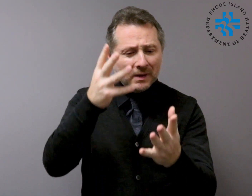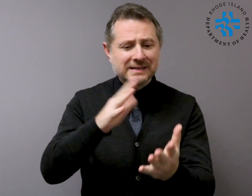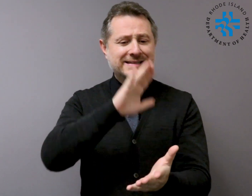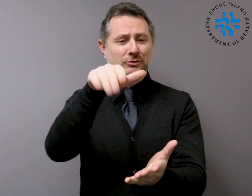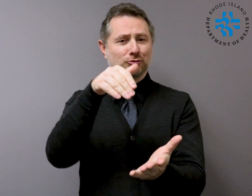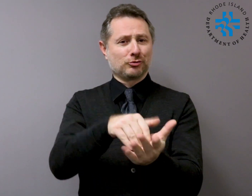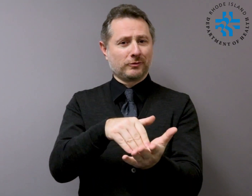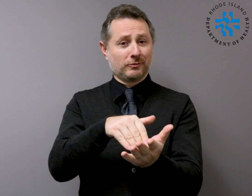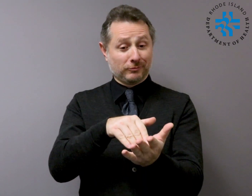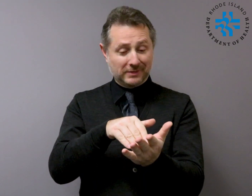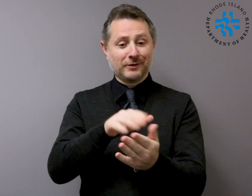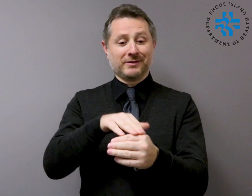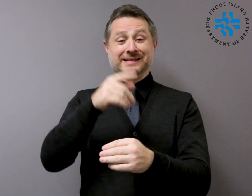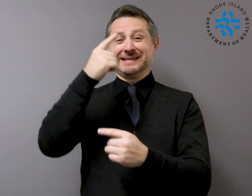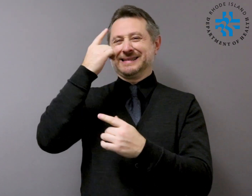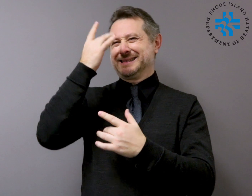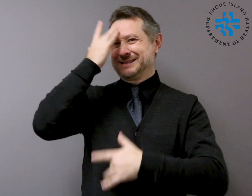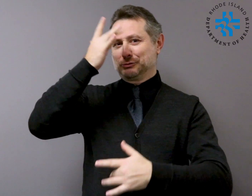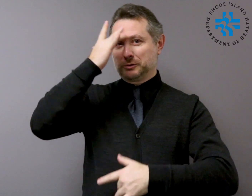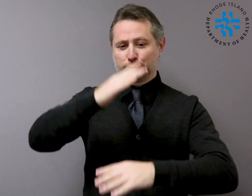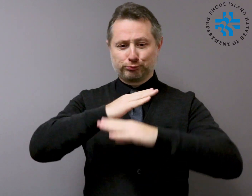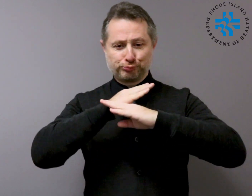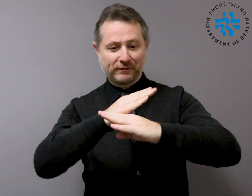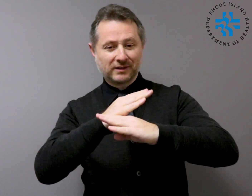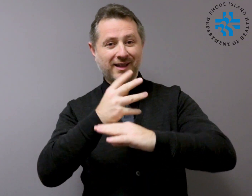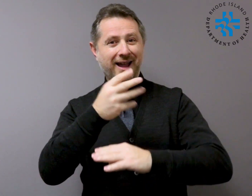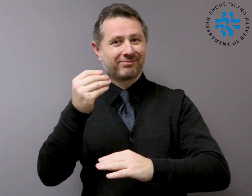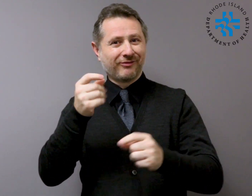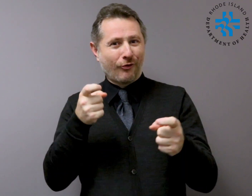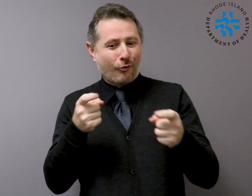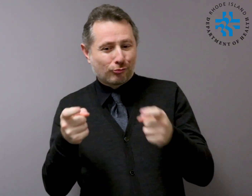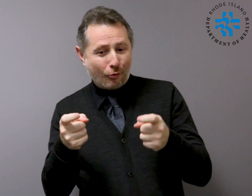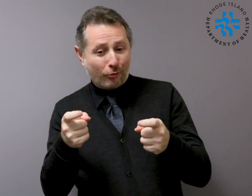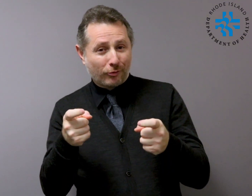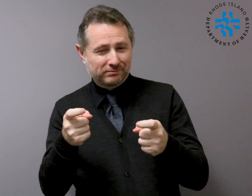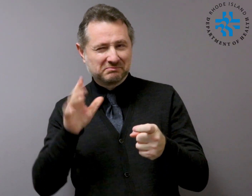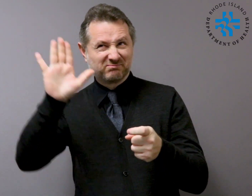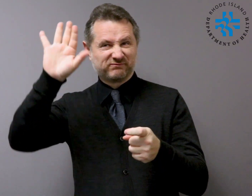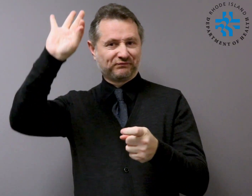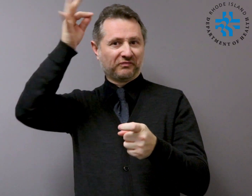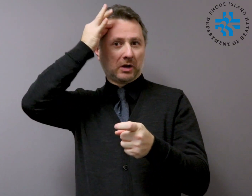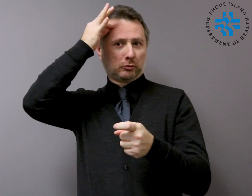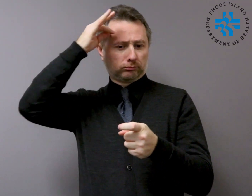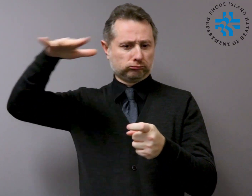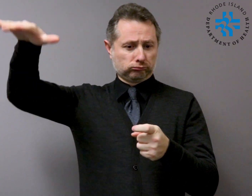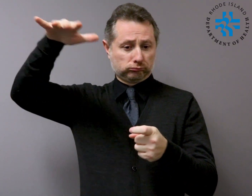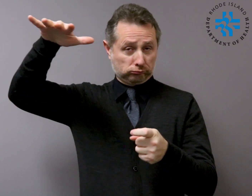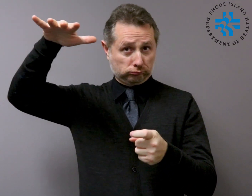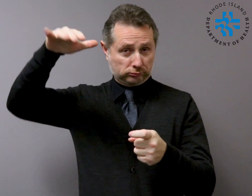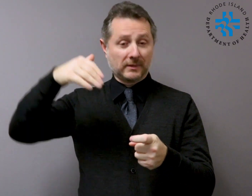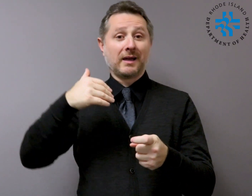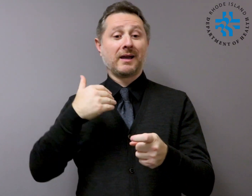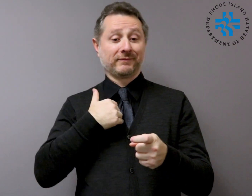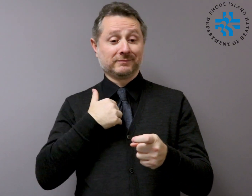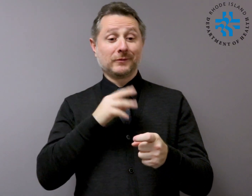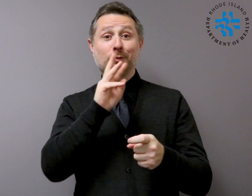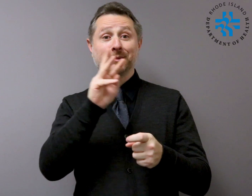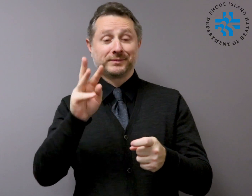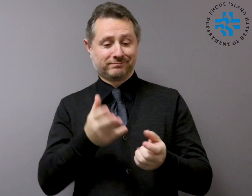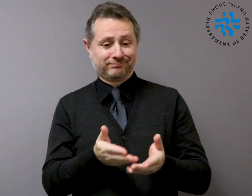Station for disease prevention and control. Federal www.CDCNC.gov slash